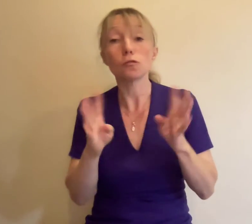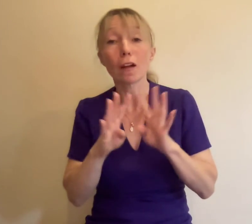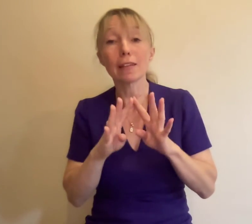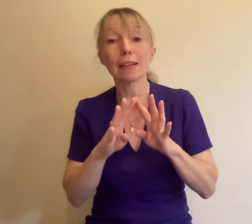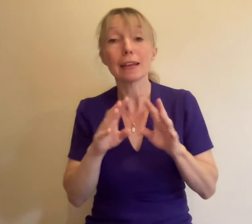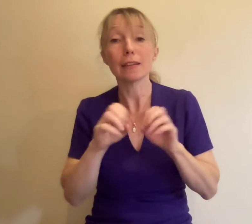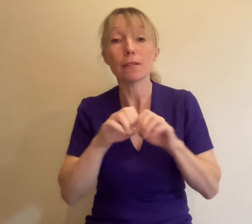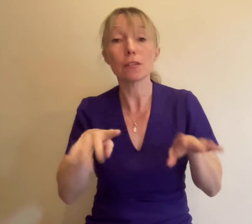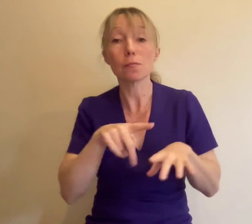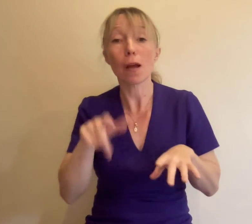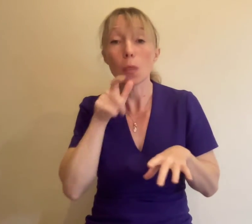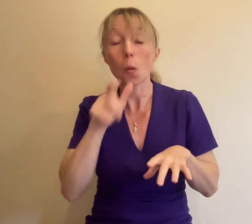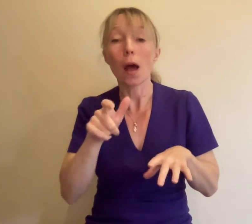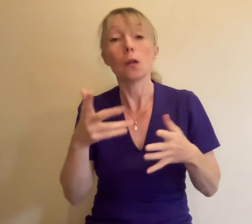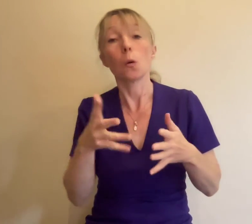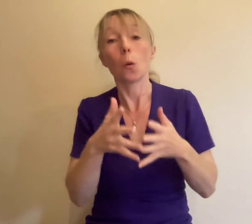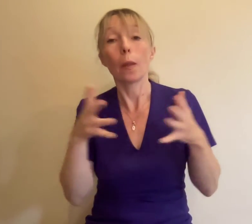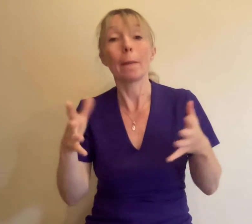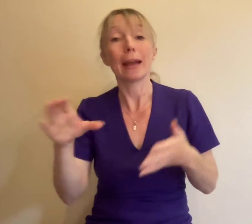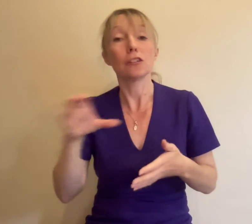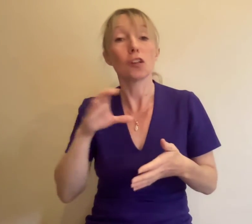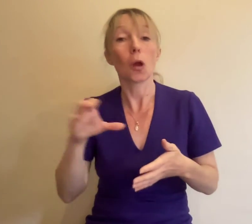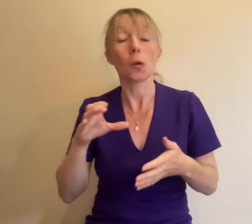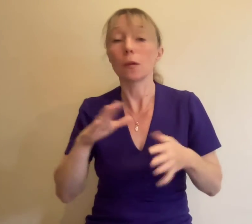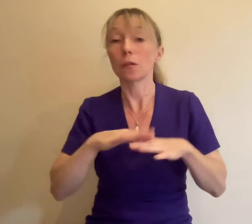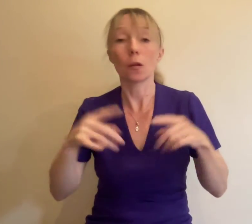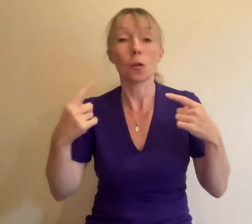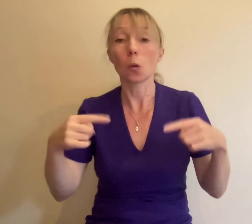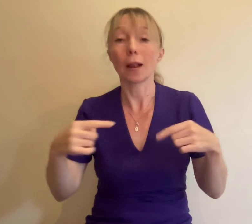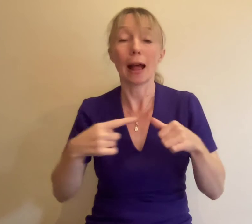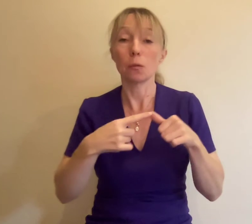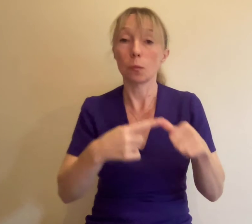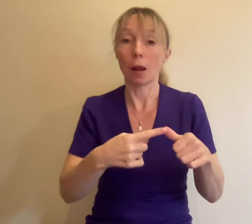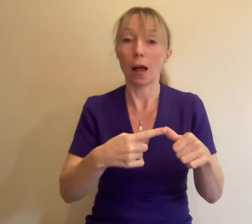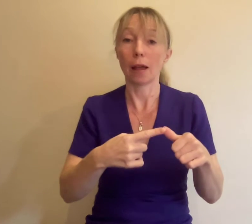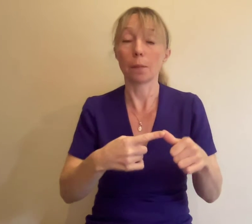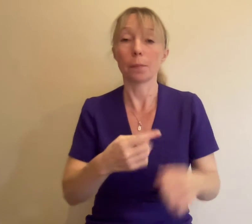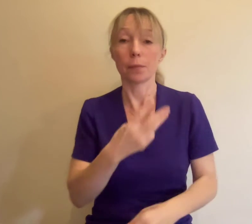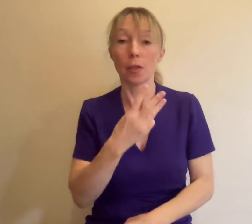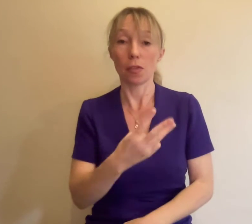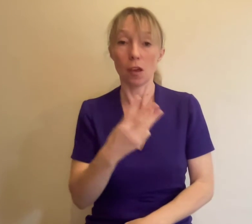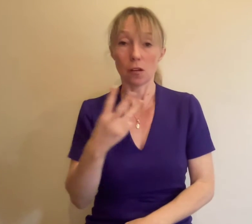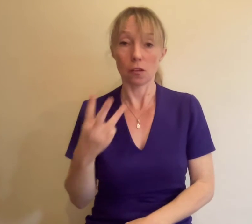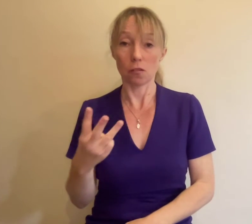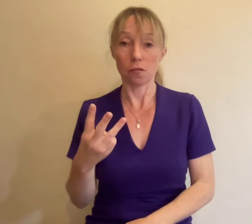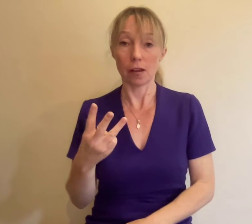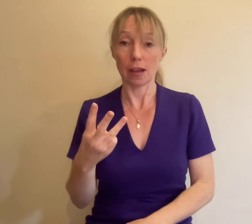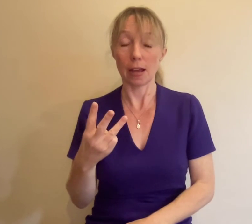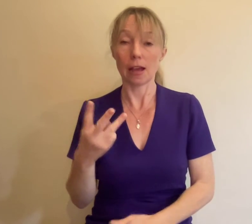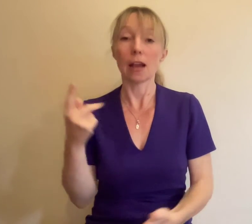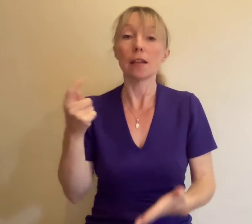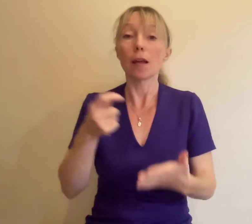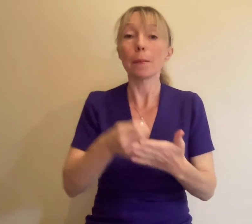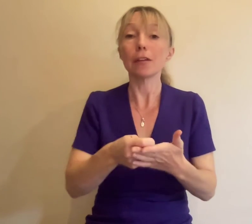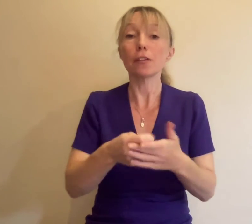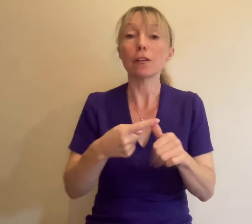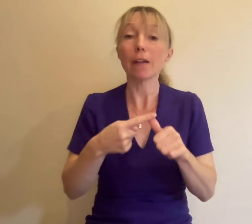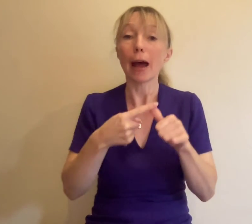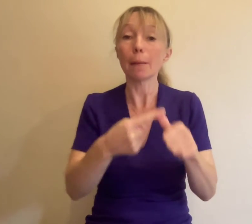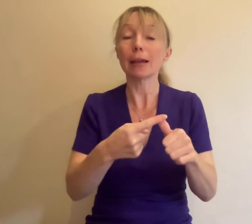donor are not permitted to apply 33. Submission of an application to the Early Stage Bursaries